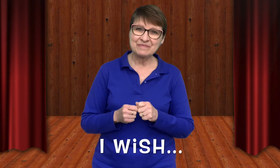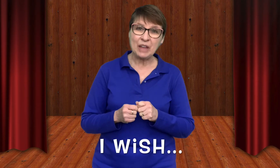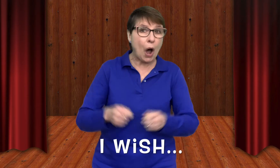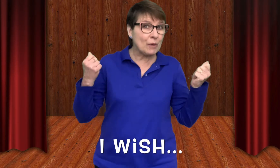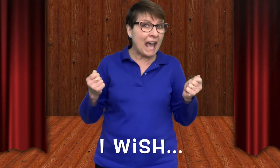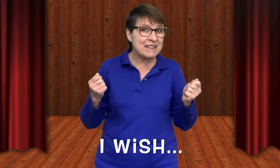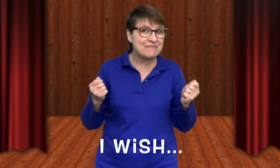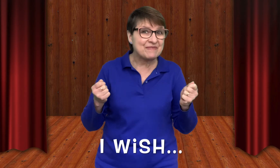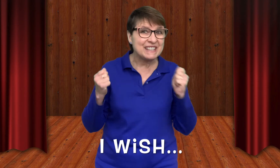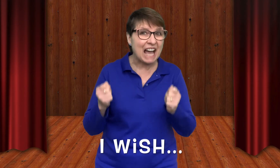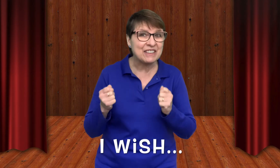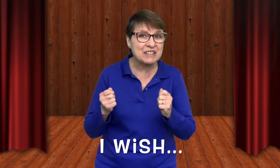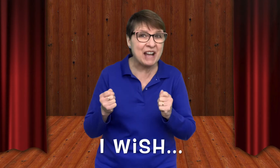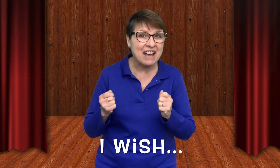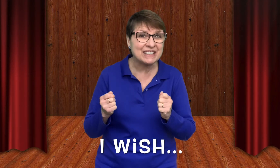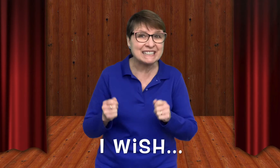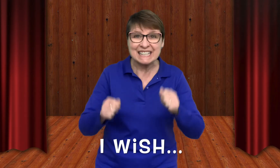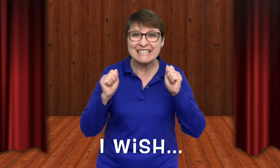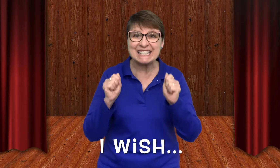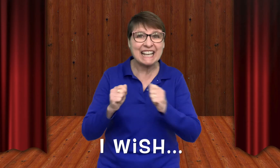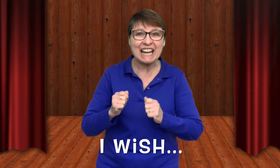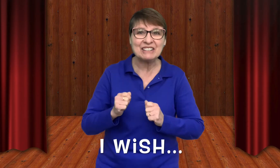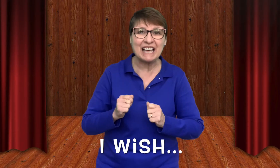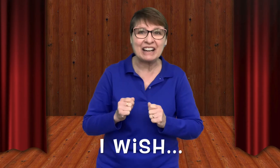Okay, now that you have it, say it out loud.